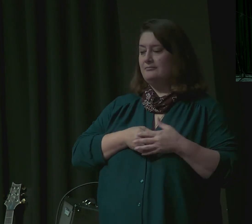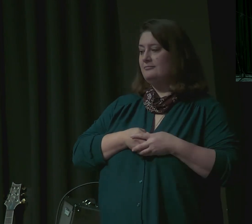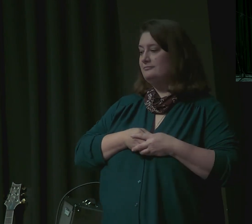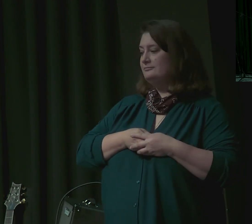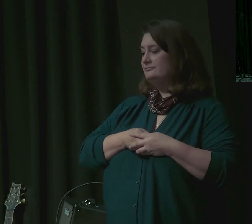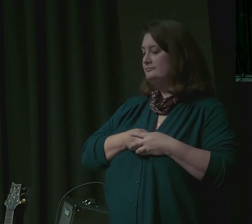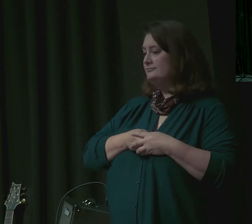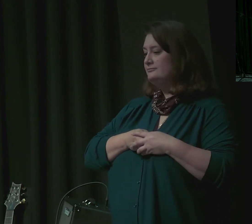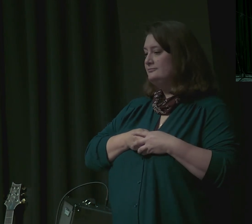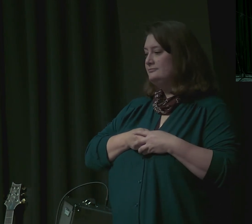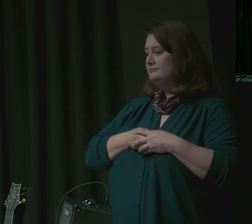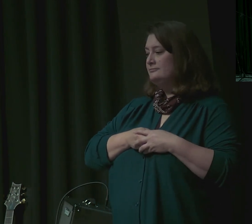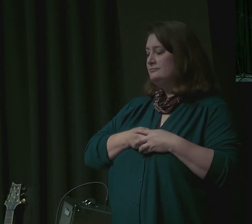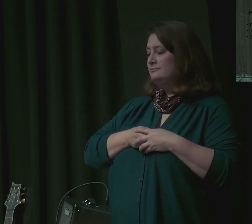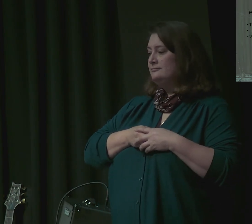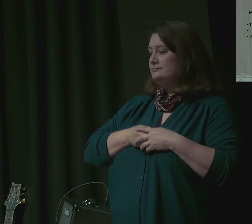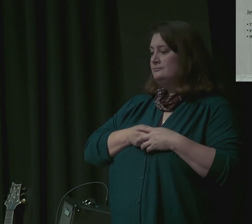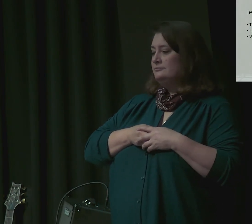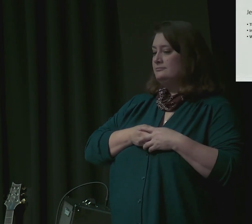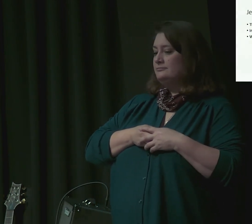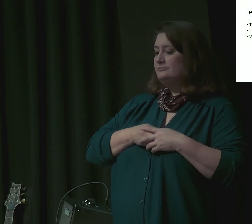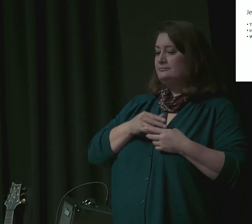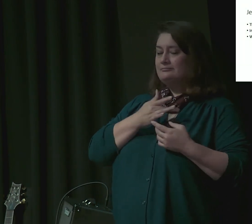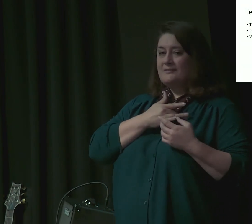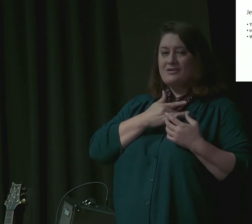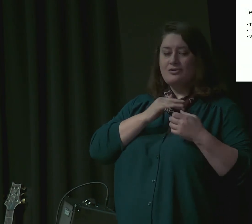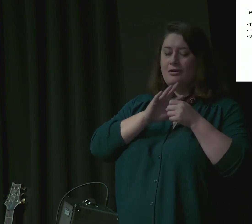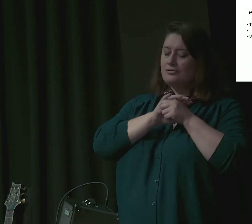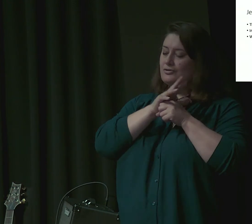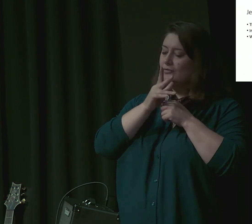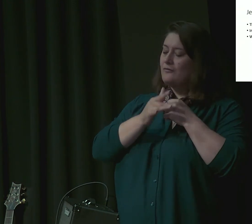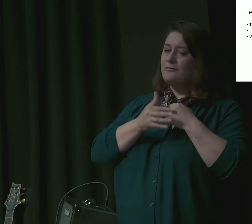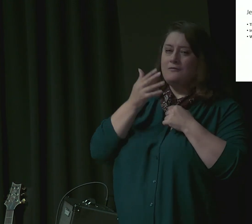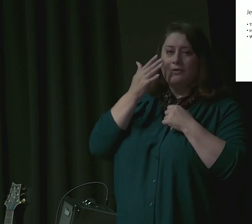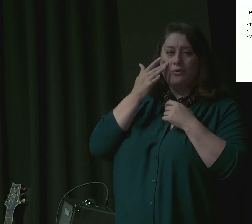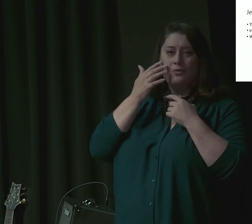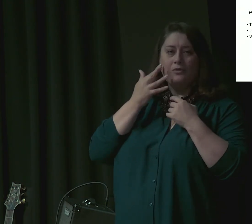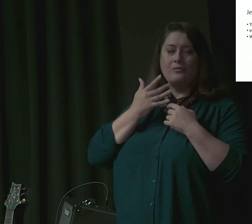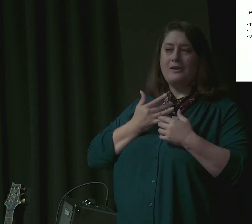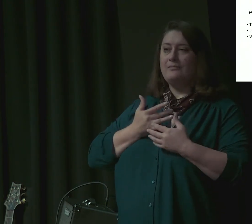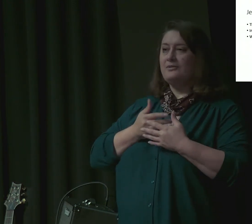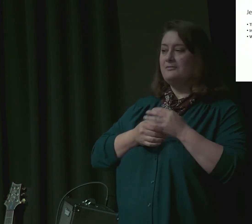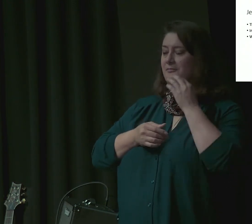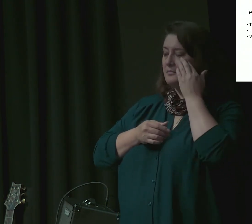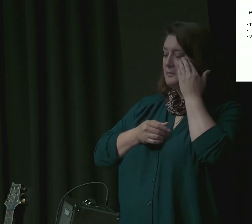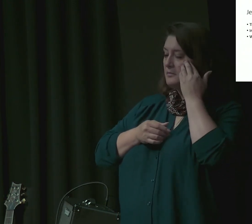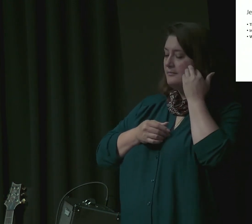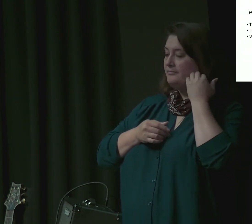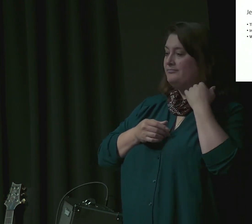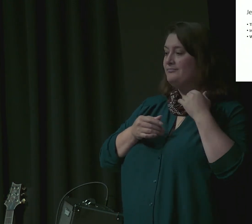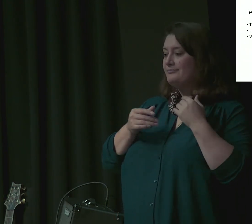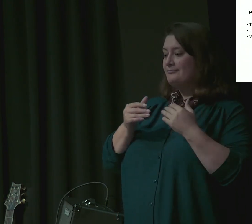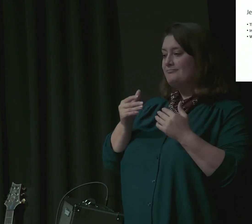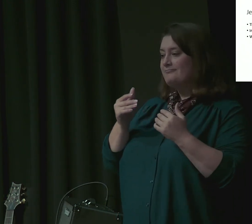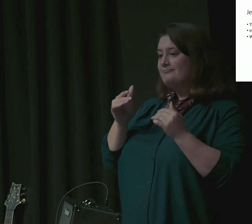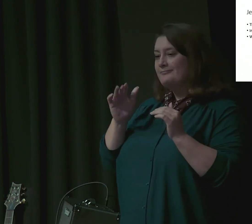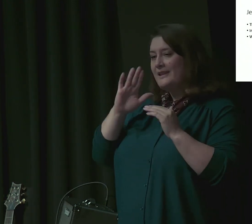And so he gives some assurances by the way he greets them. he meets with his guests and assures them in a